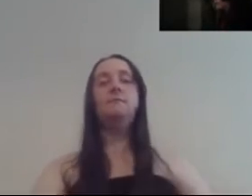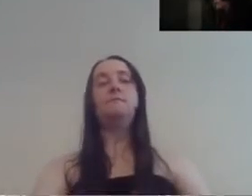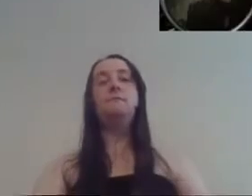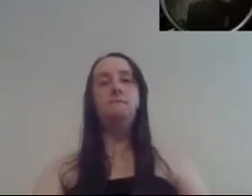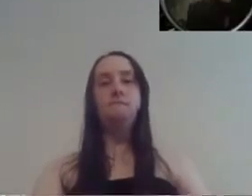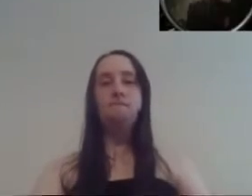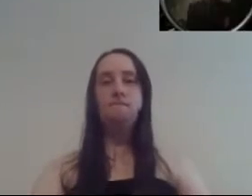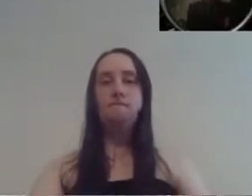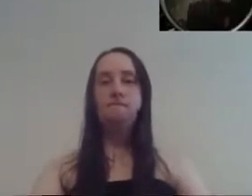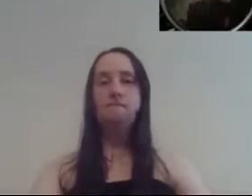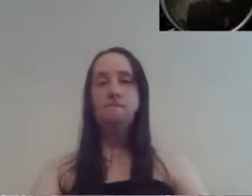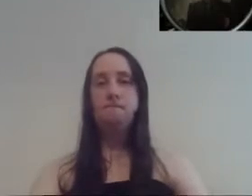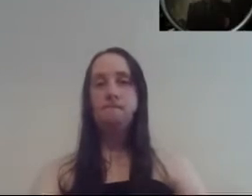your final answer